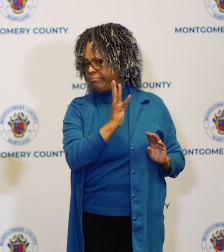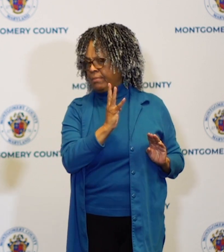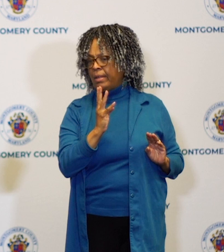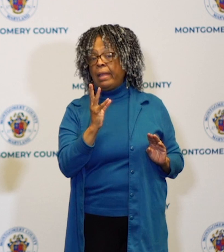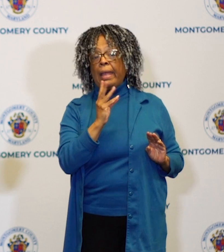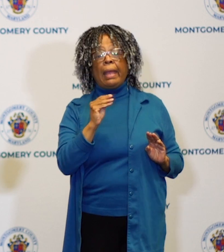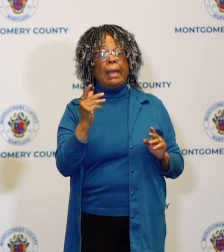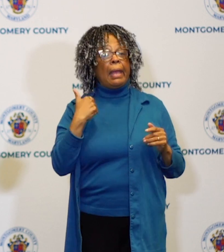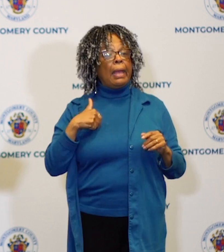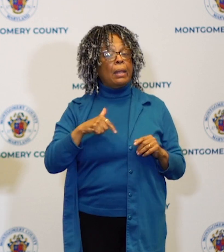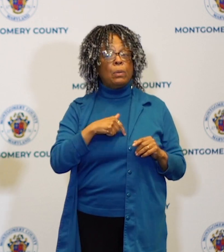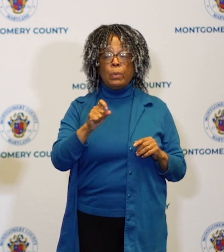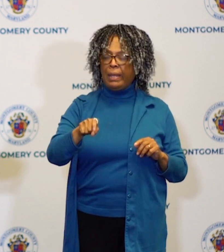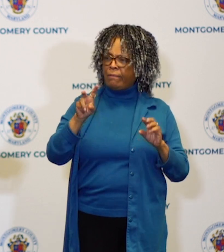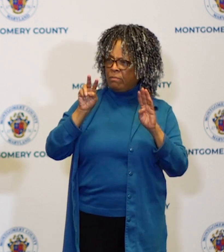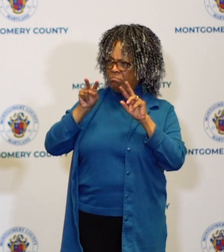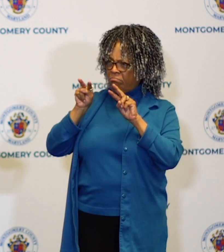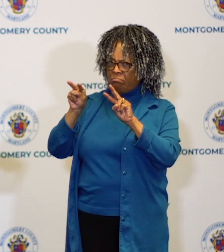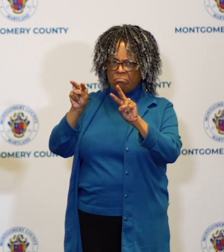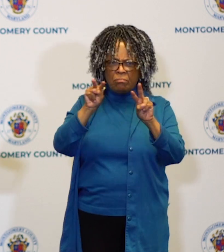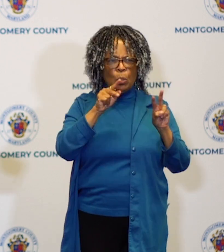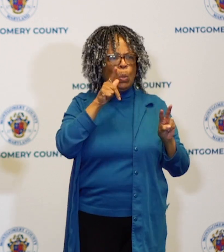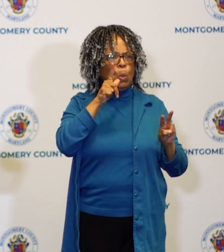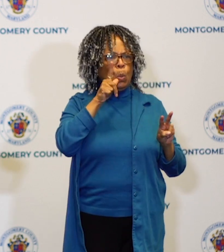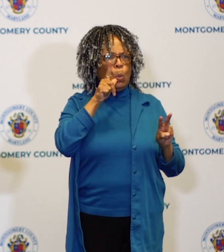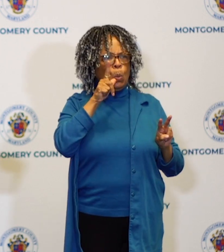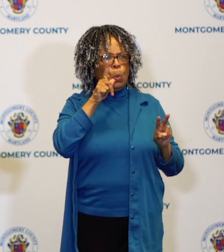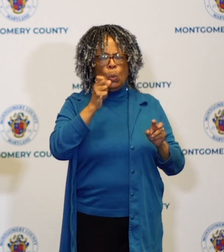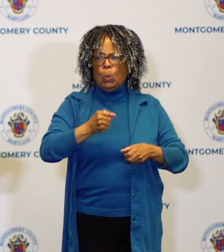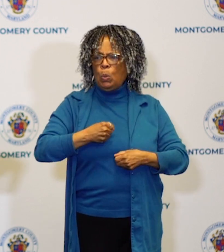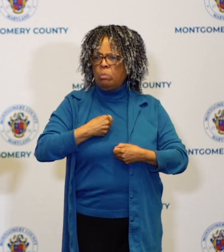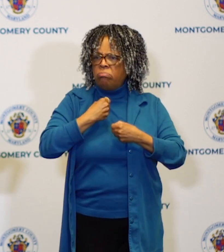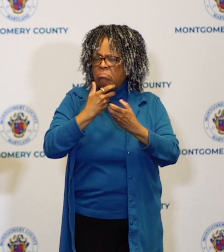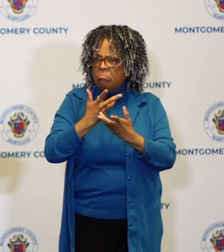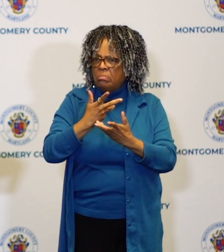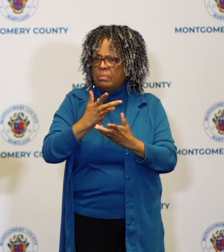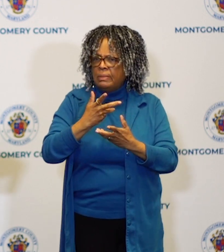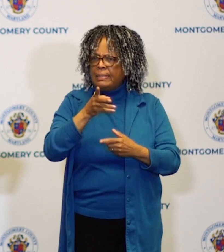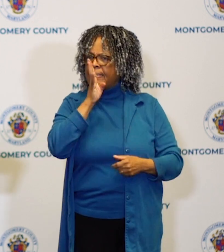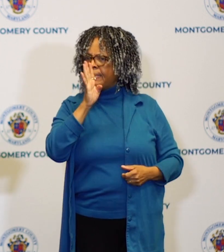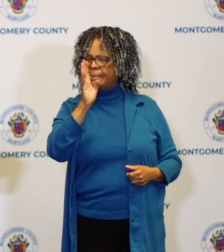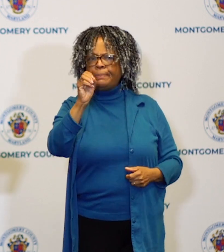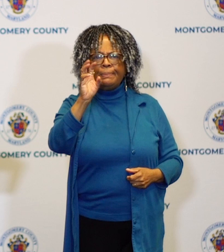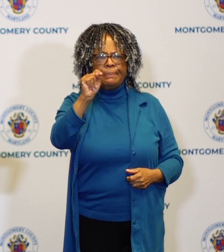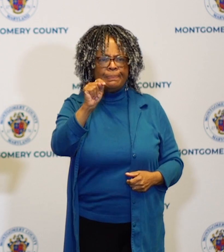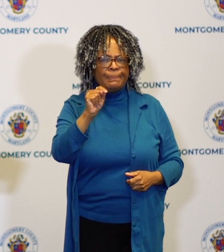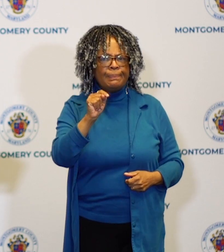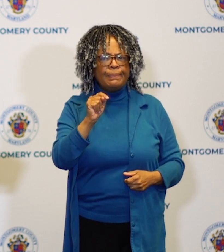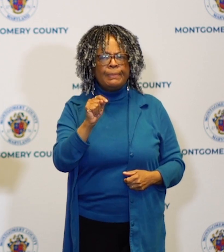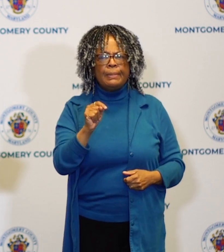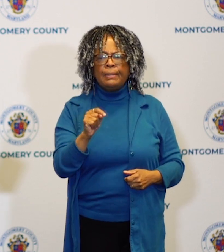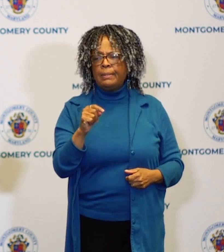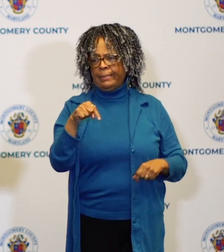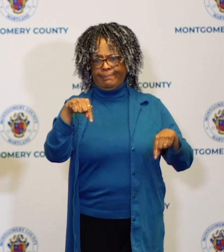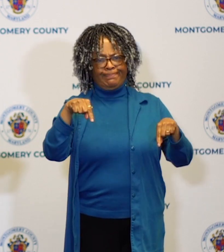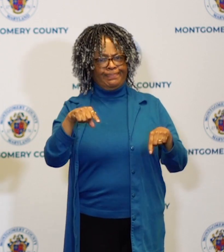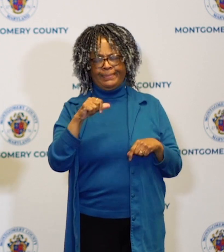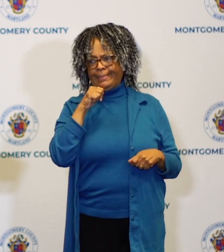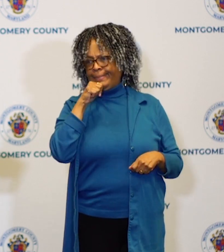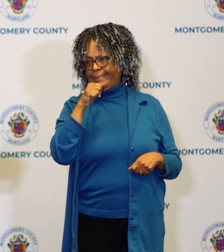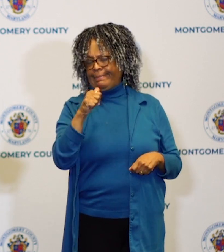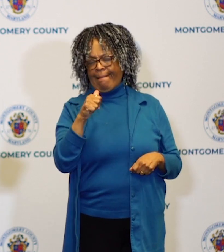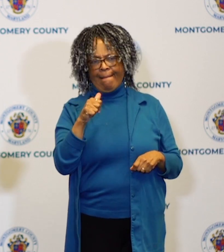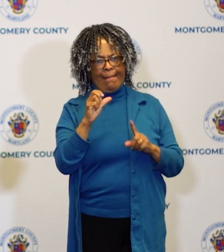up and who doesn't stand up when there are hate crimes and it says something this is not something where there should be anybody